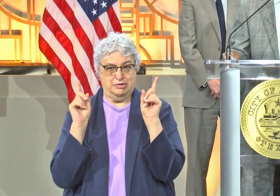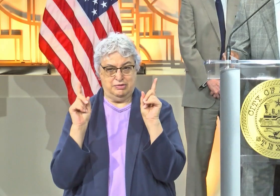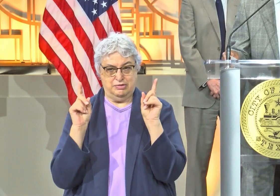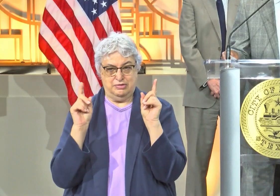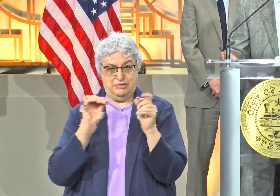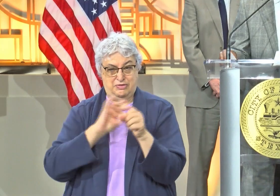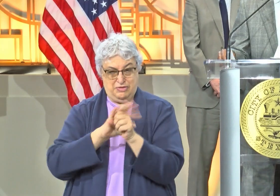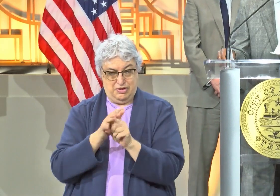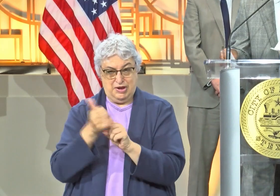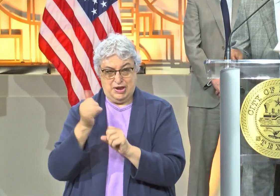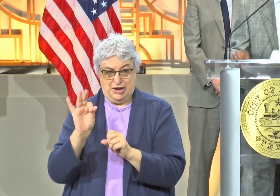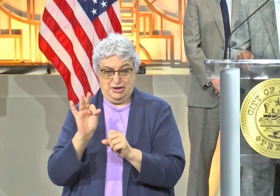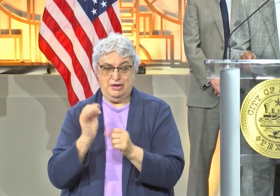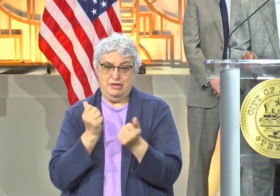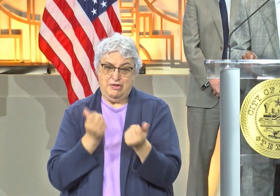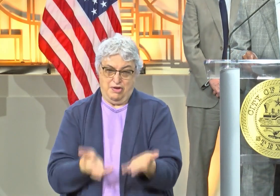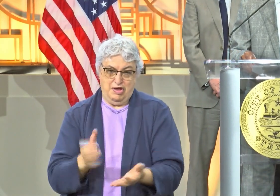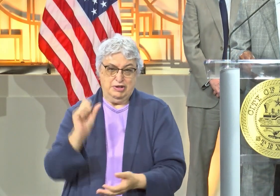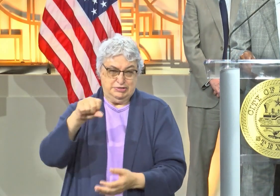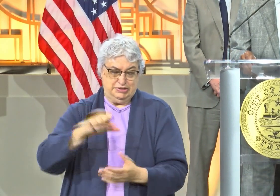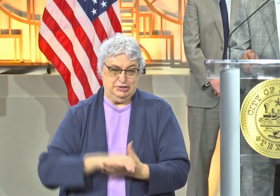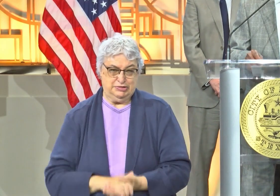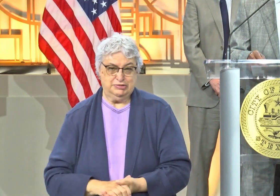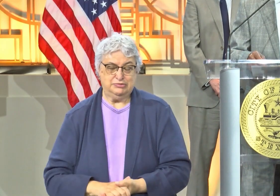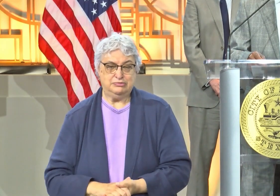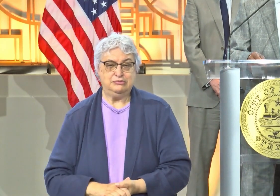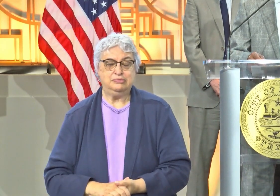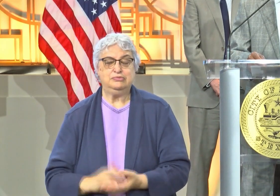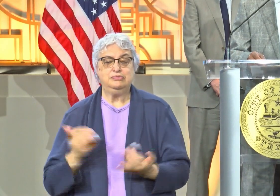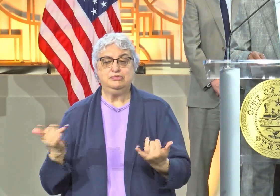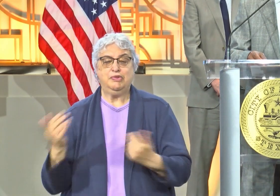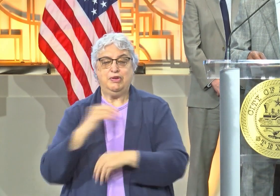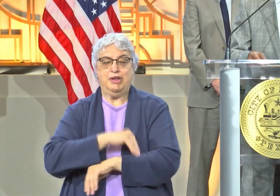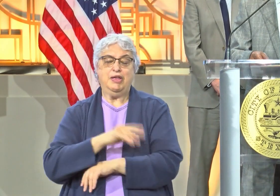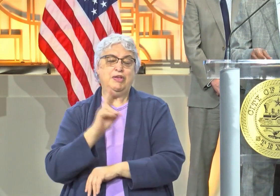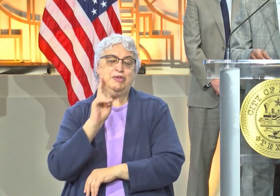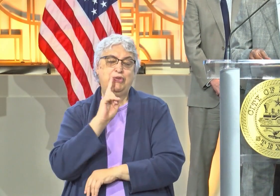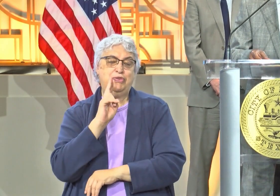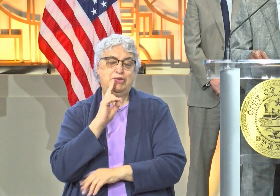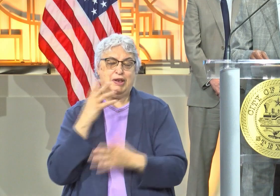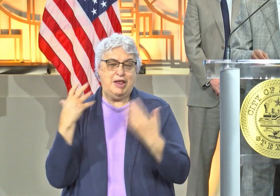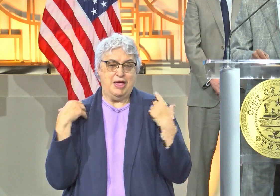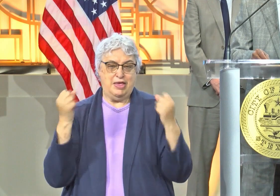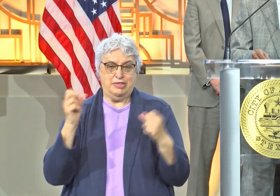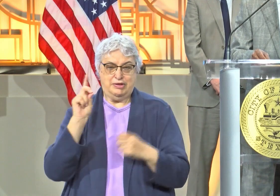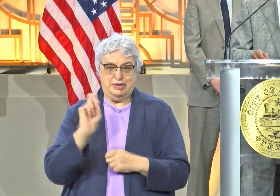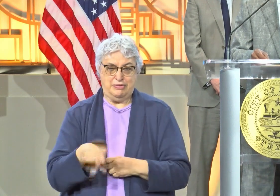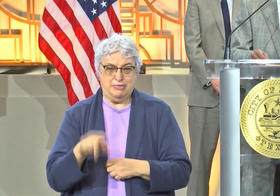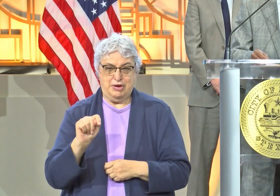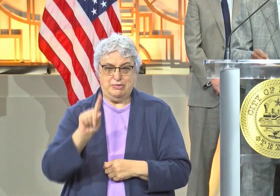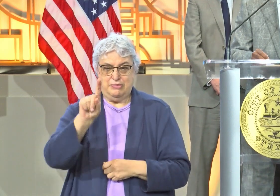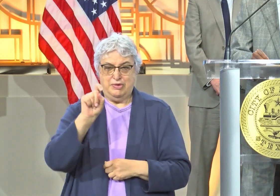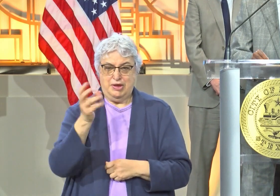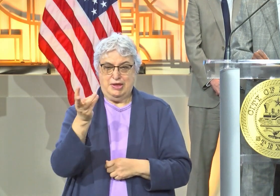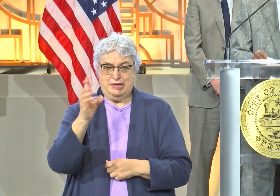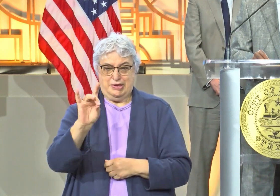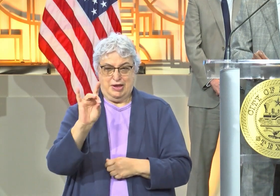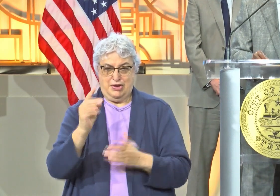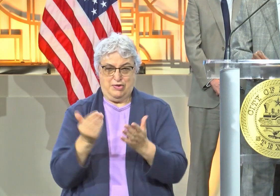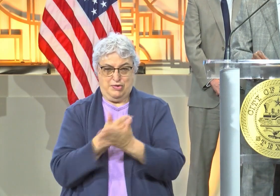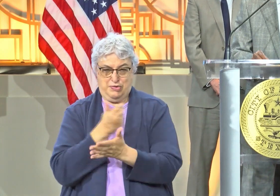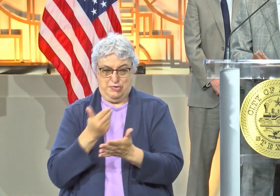coronavirus. Today, the Houston Health Department is reporting 168 new cases